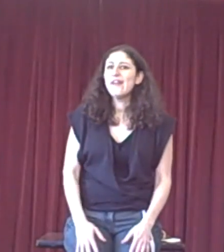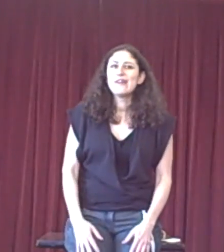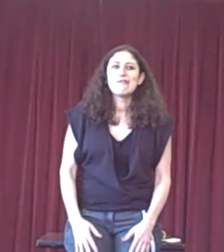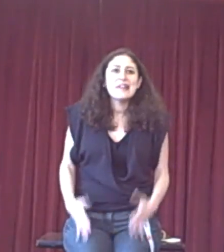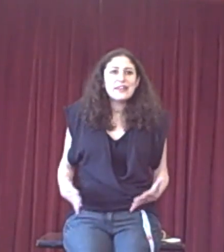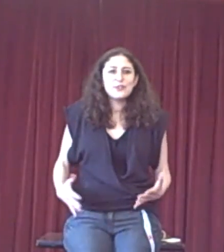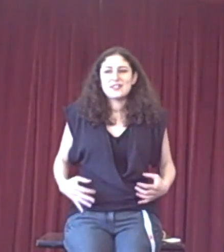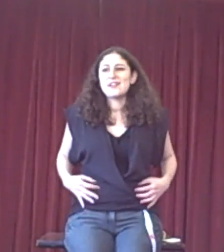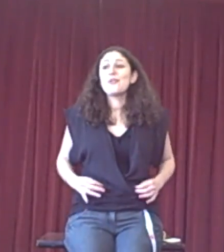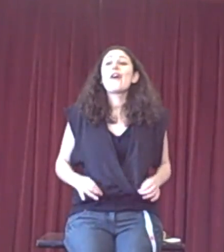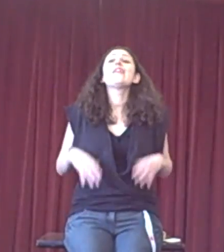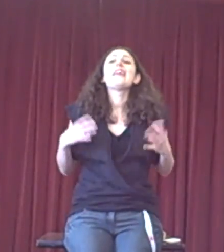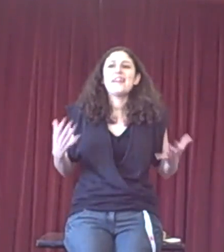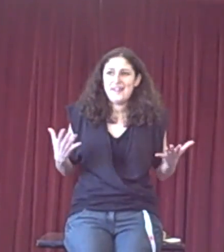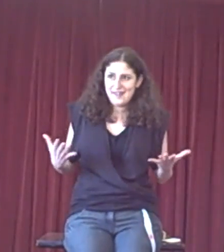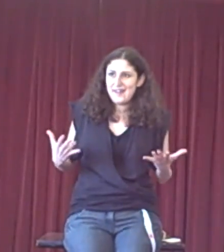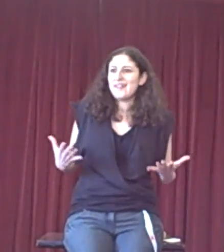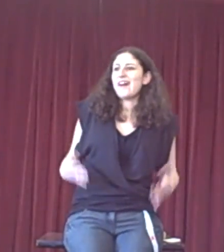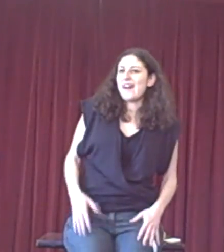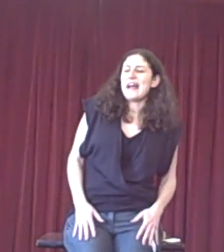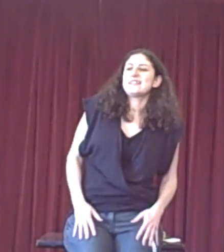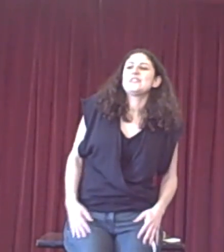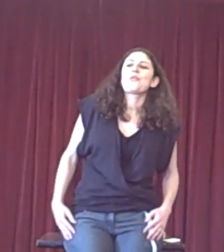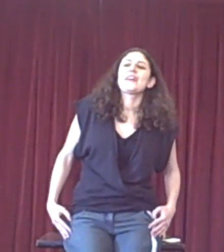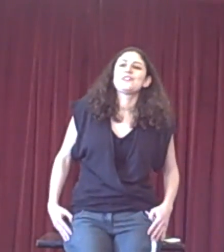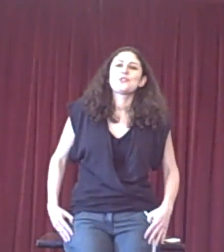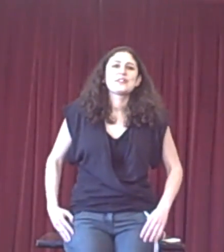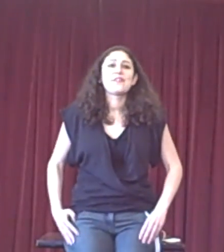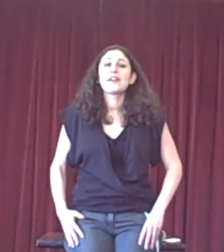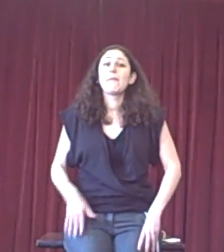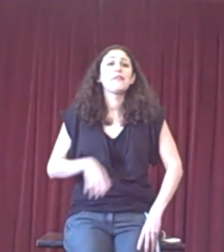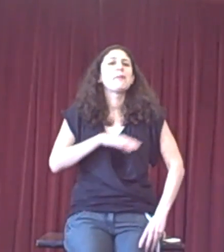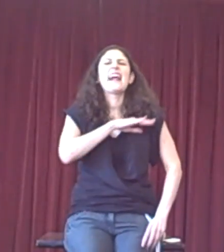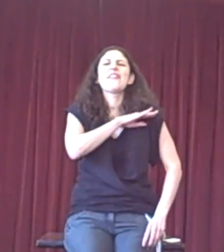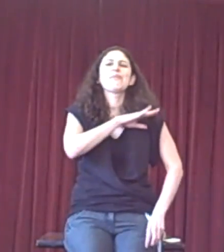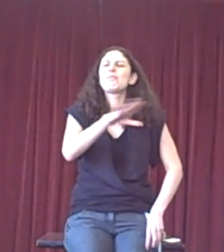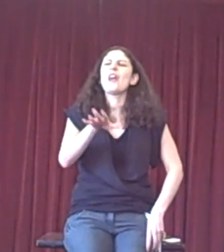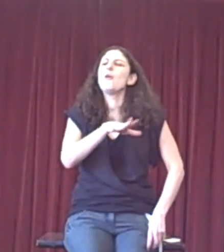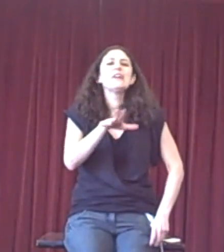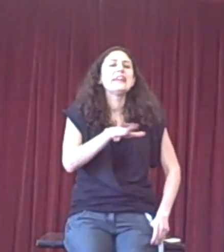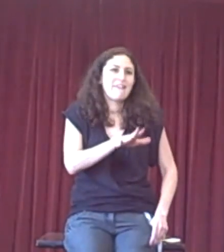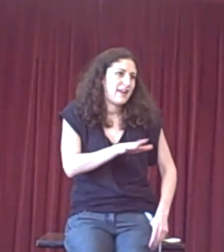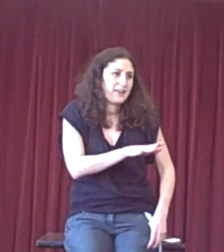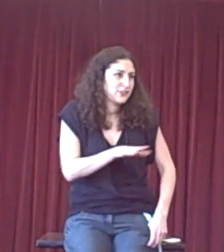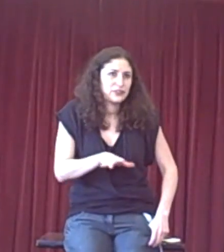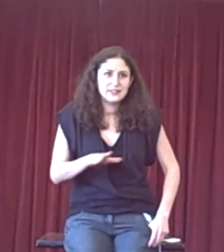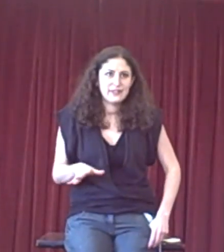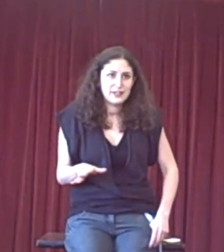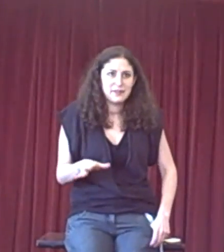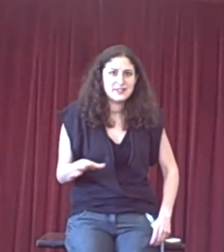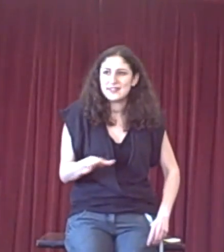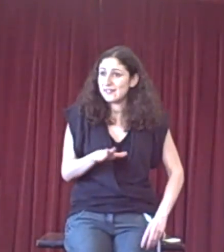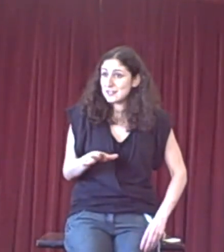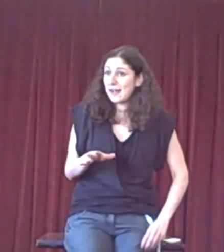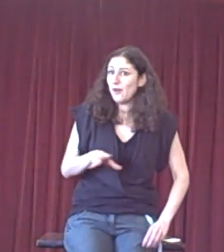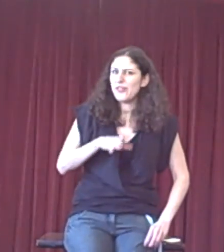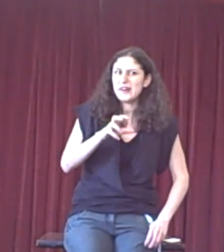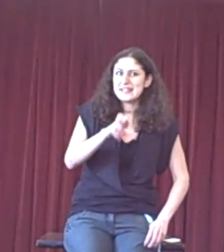really your side not only has these great constructive arguments, but has the only great constructive arguments in the debate, or the only